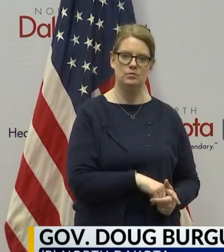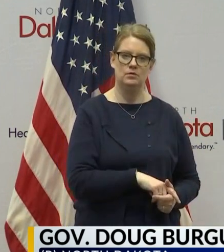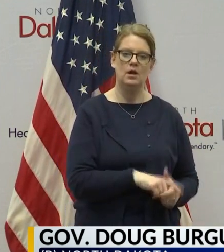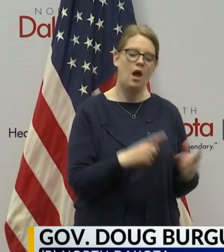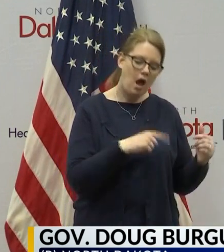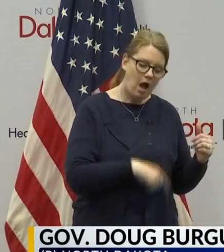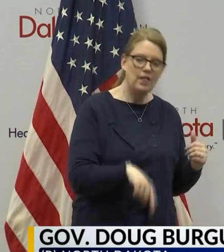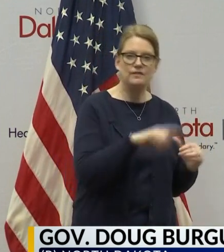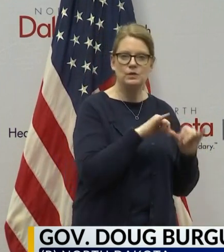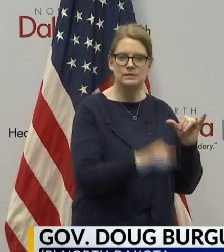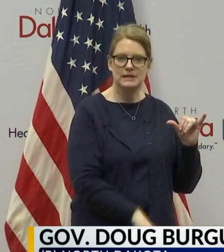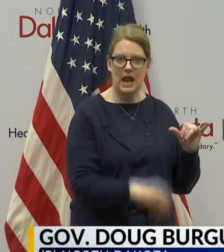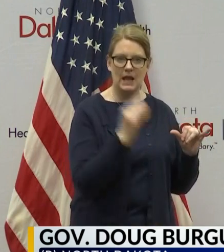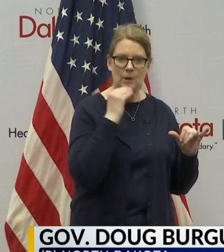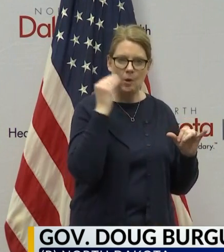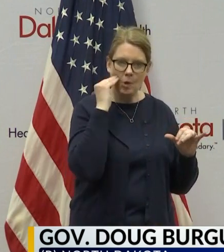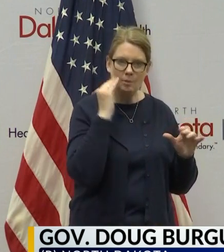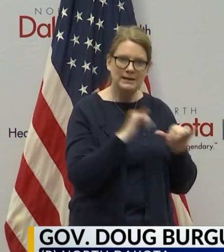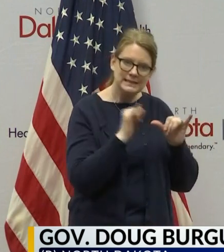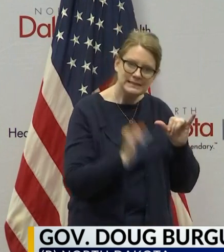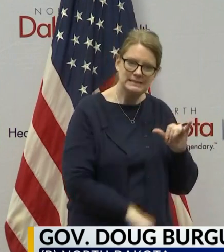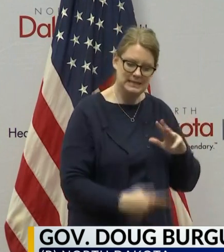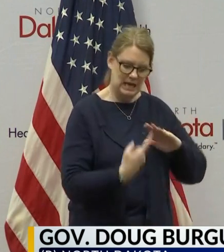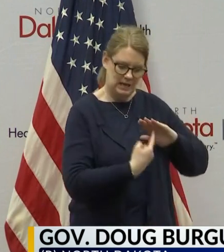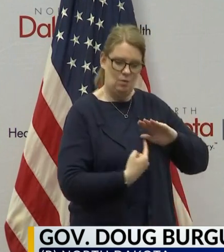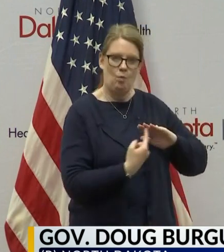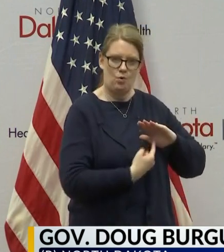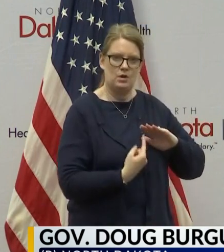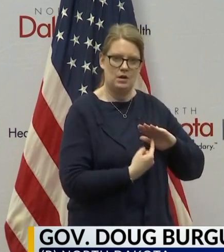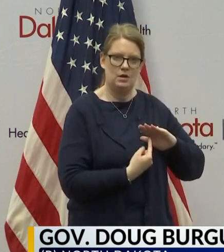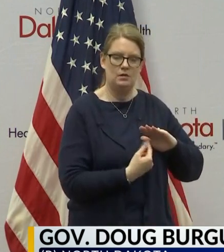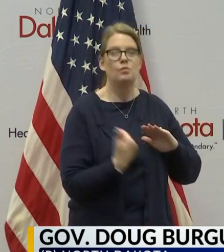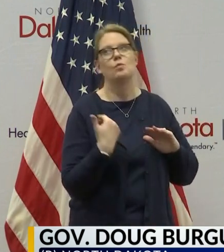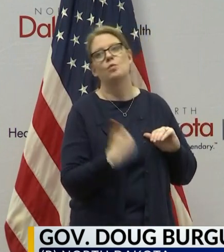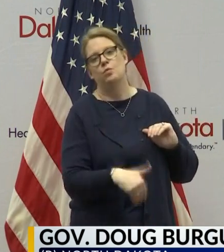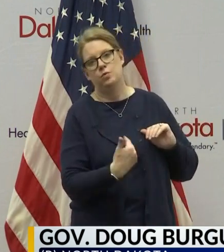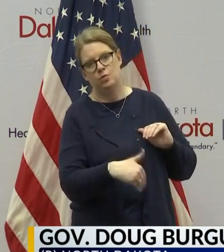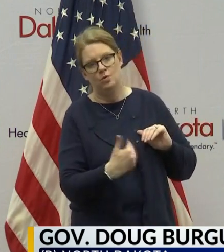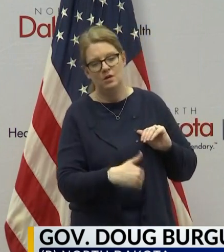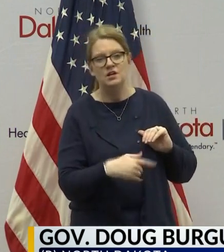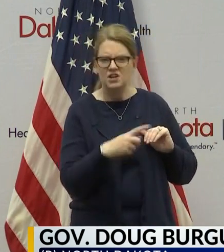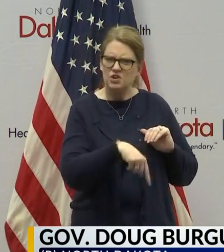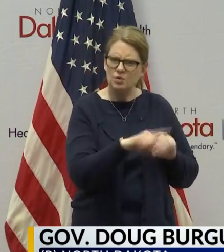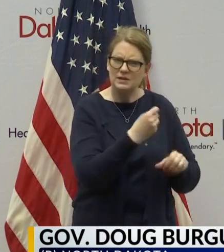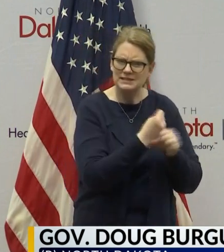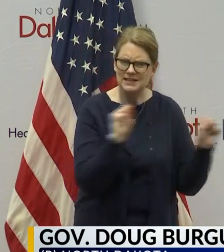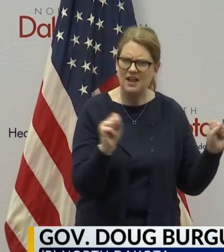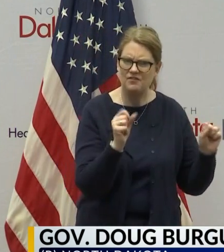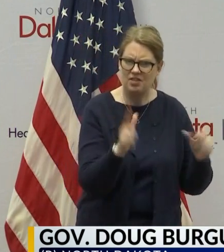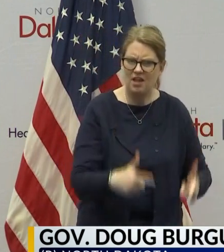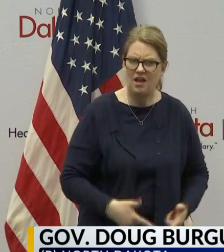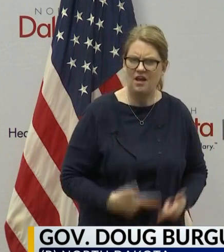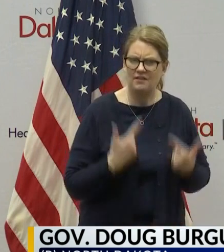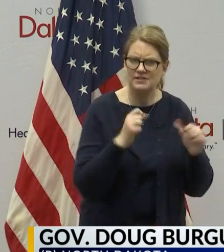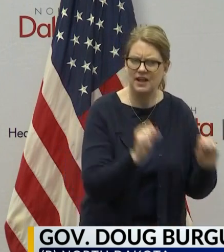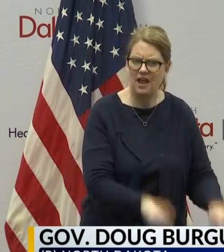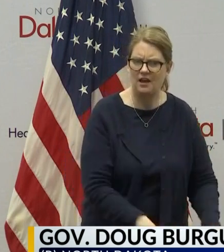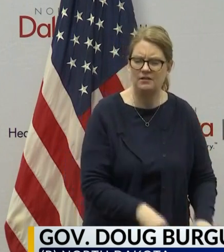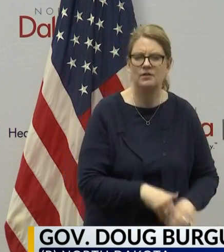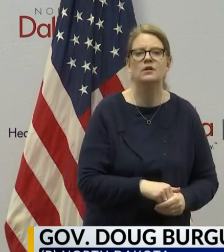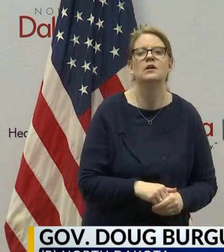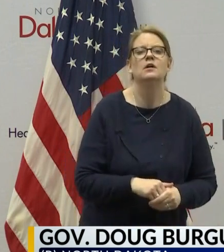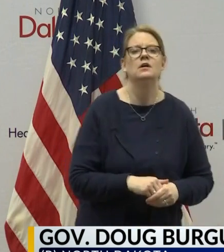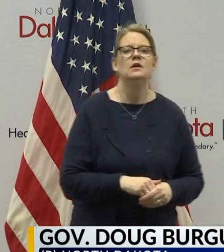to stay home, stay quarantined clearly has the opportunity to save lives. It should be noted that